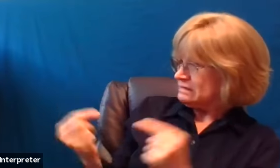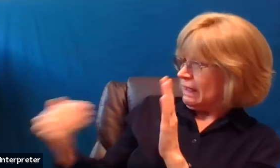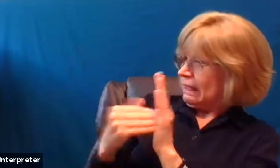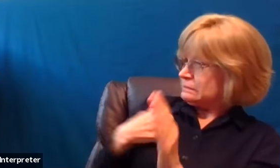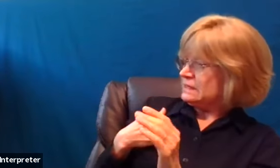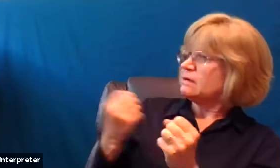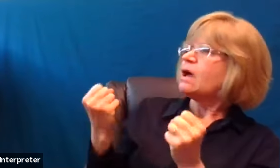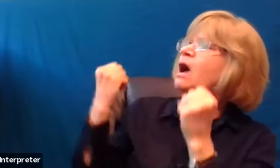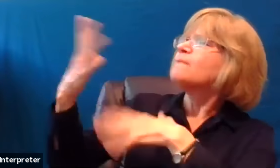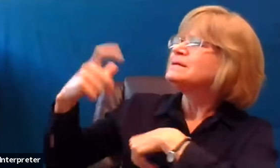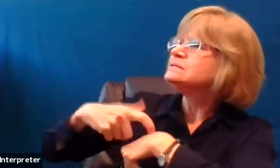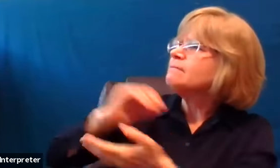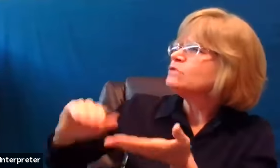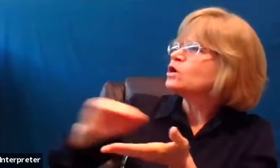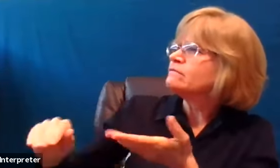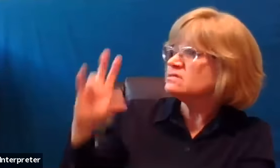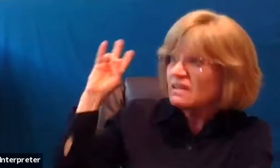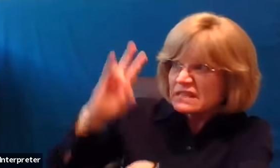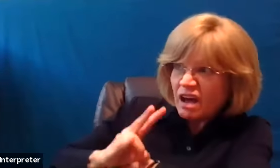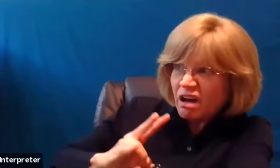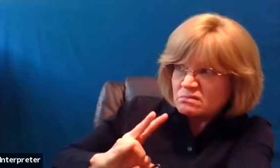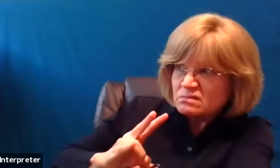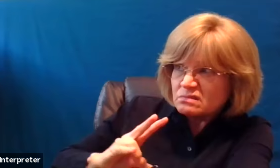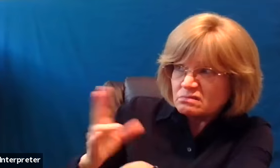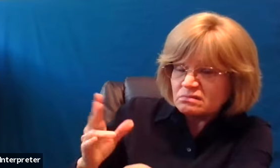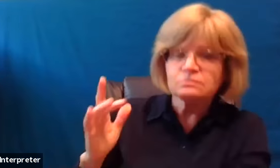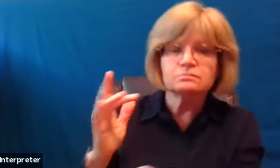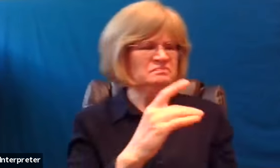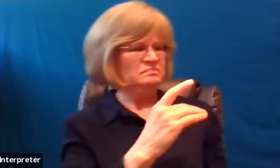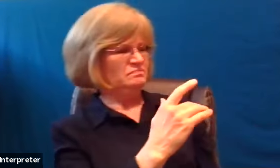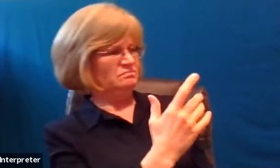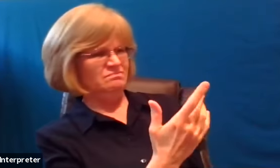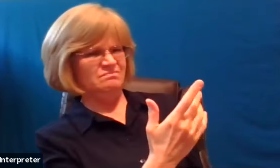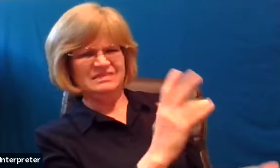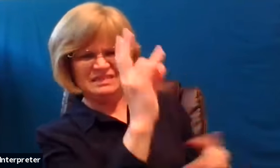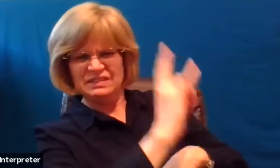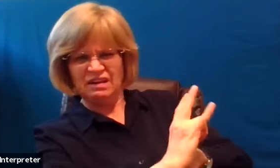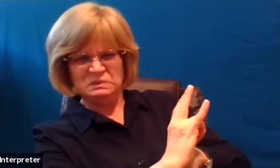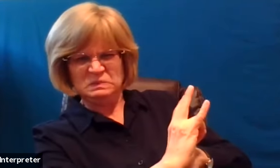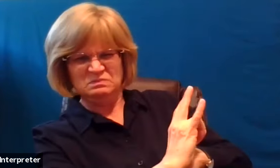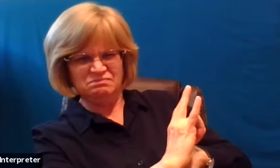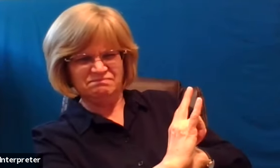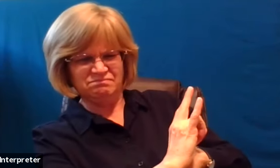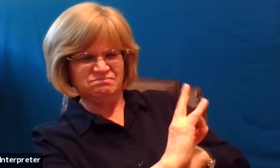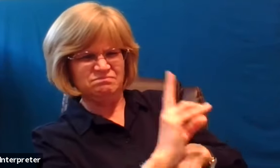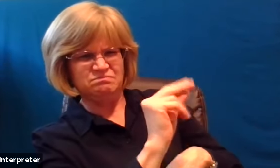as many as seven times jesus said to him not seven times but i tell you